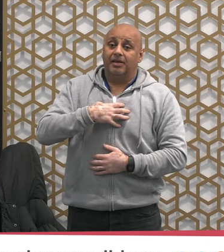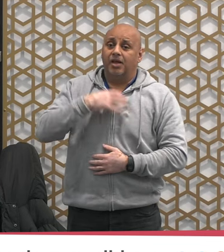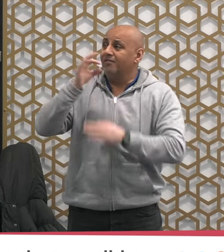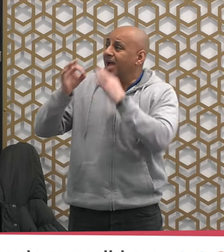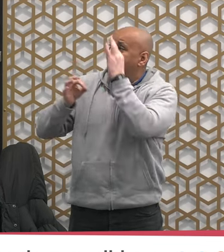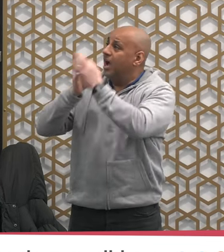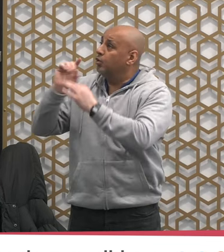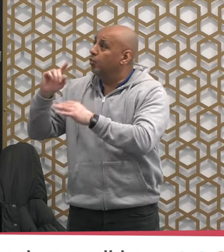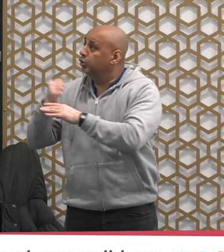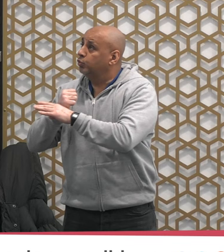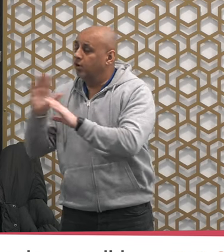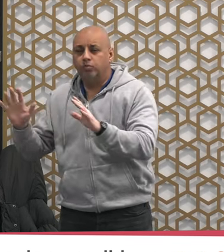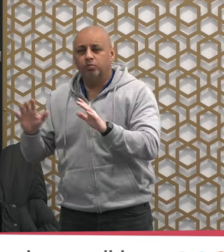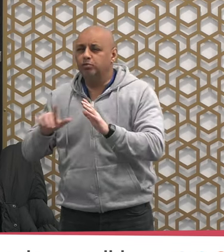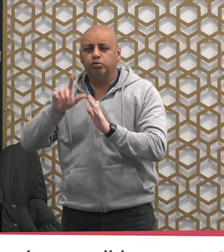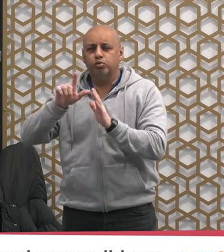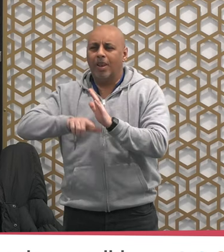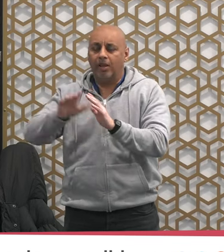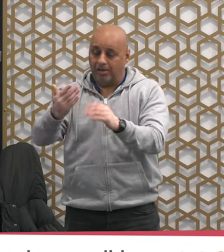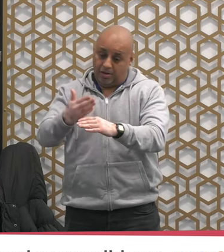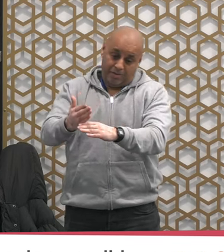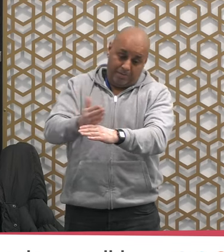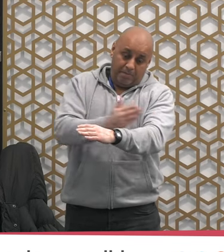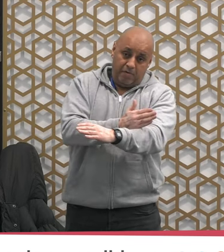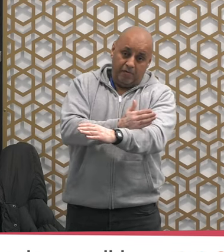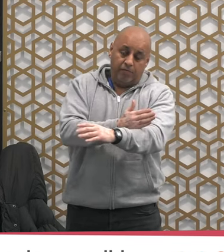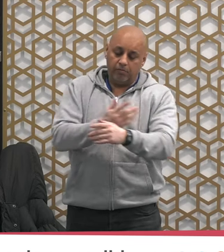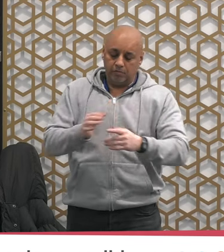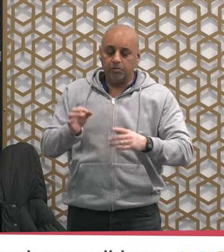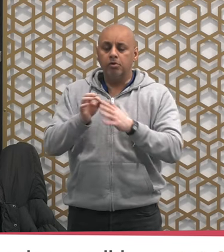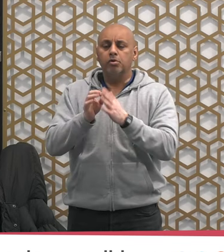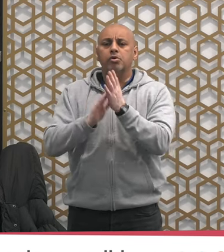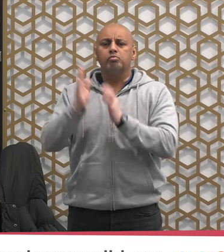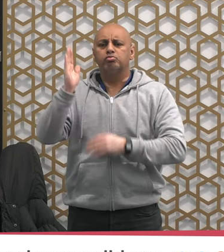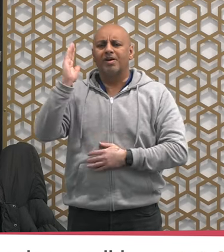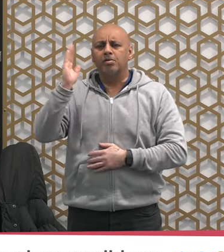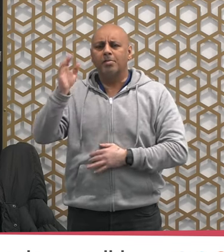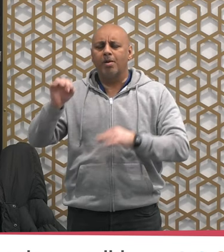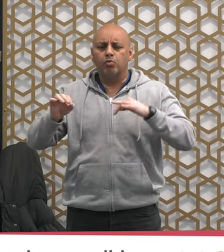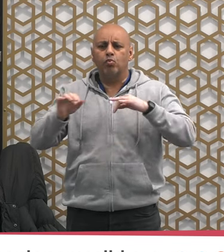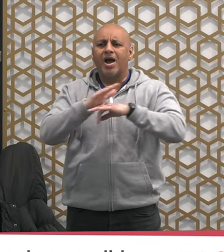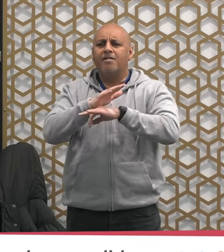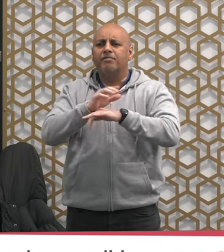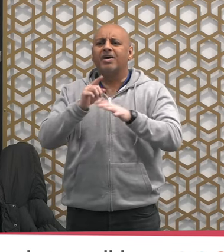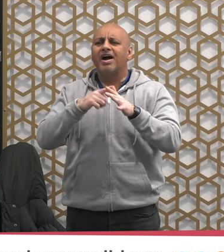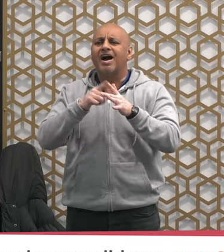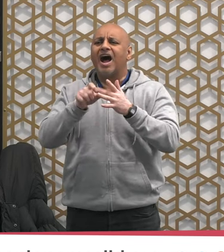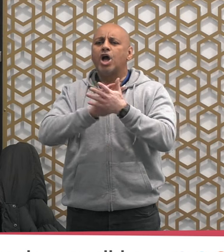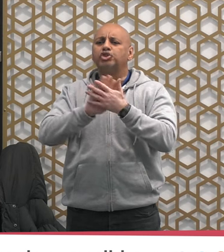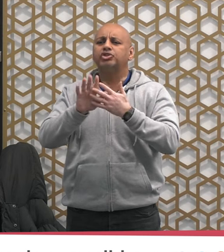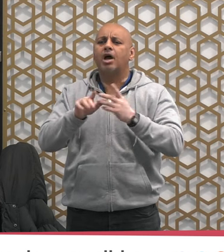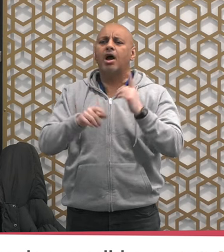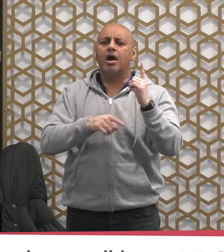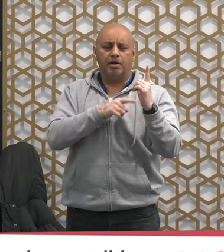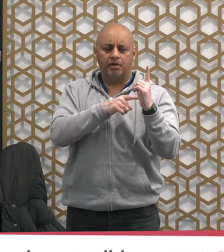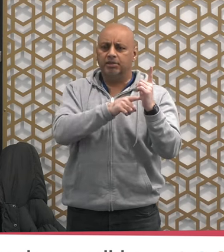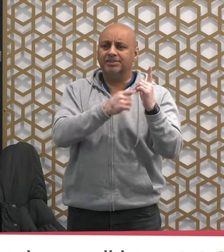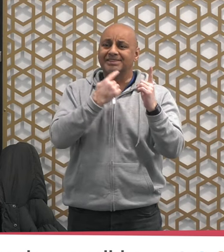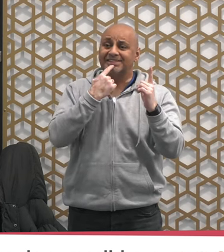do our mother Aisha radiya Allah ta'ala anha says that during the time of the Prophet sallallahu alayhi wa sallam